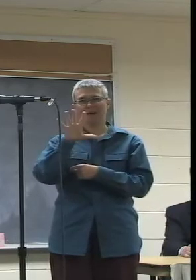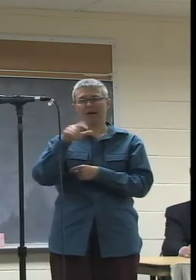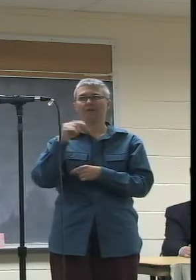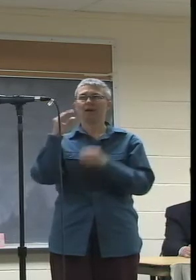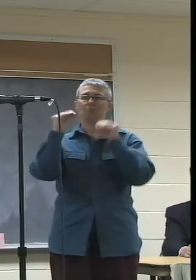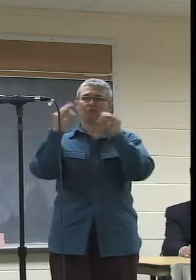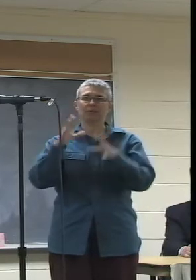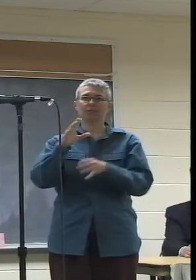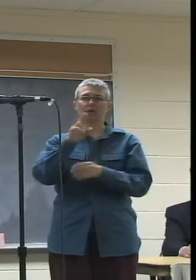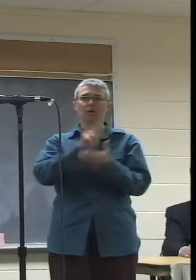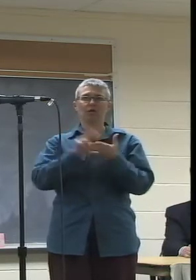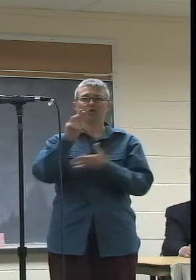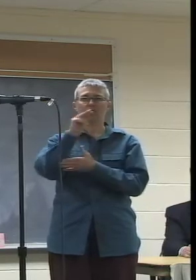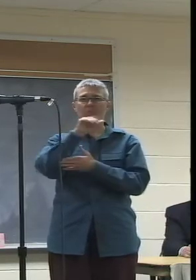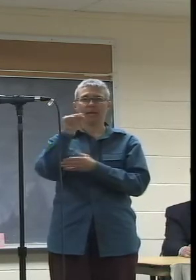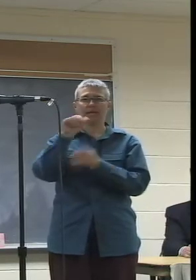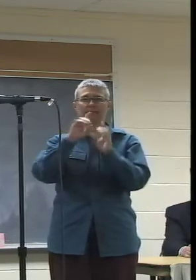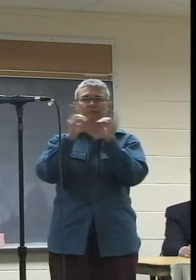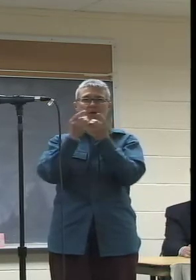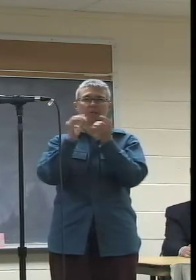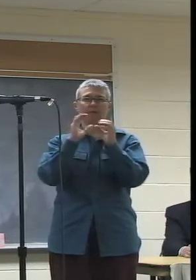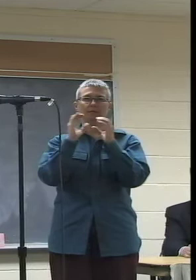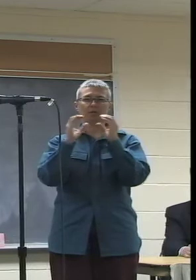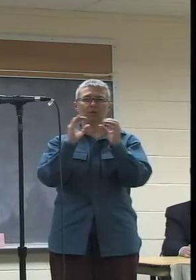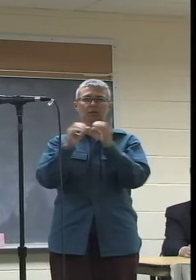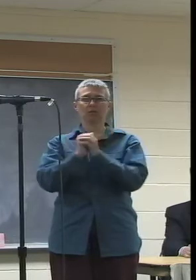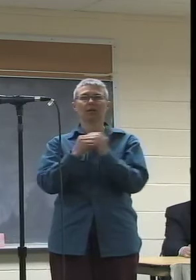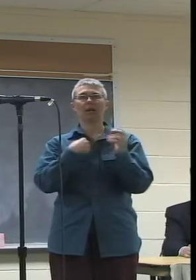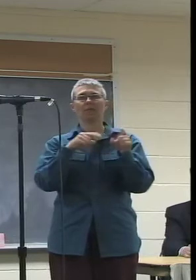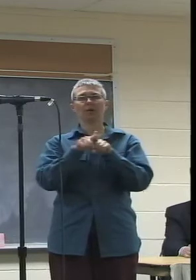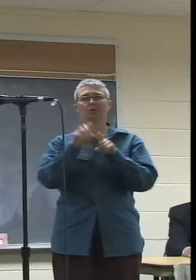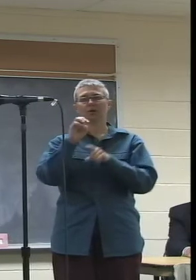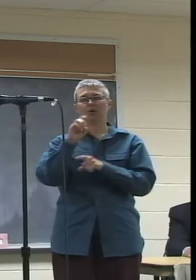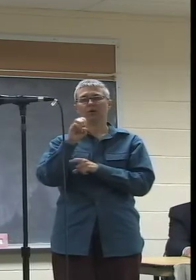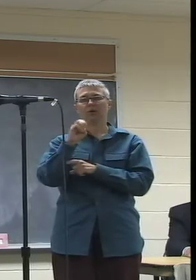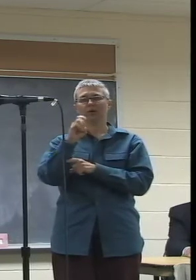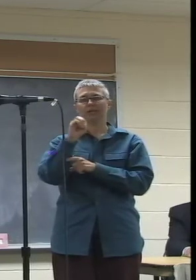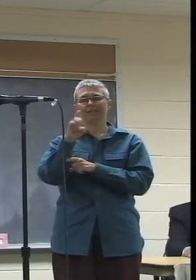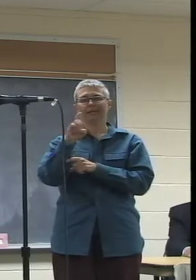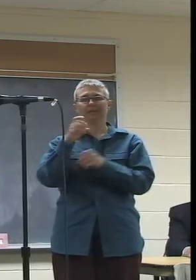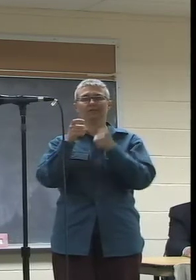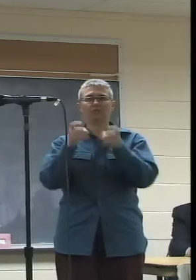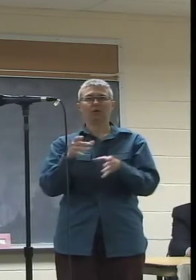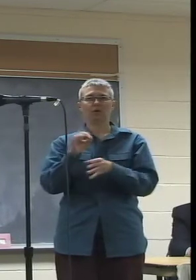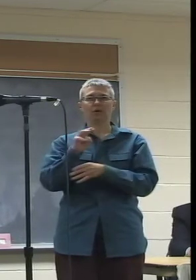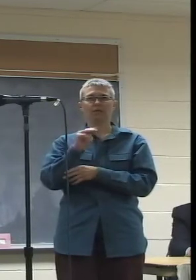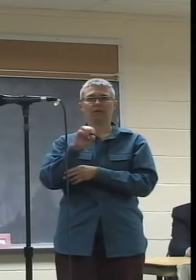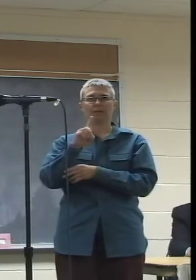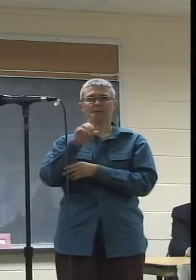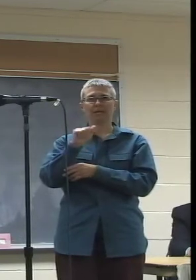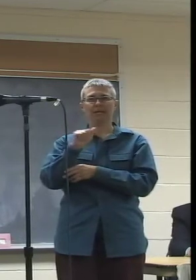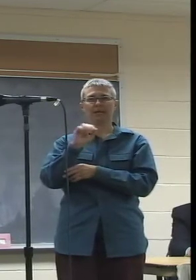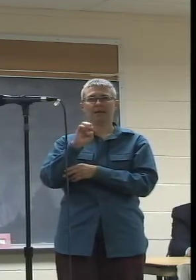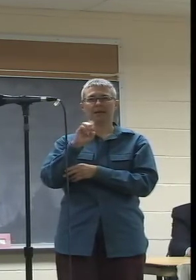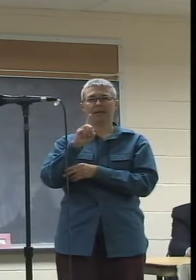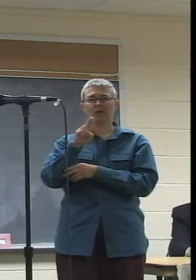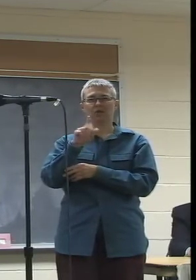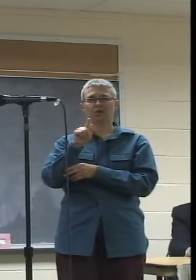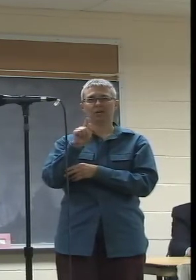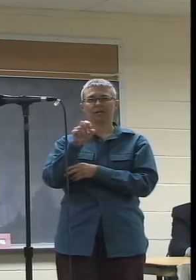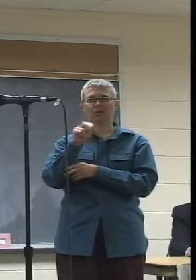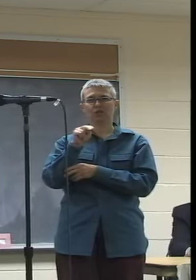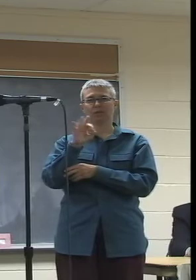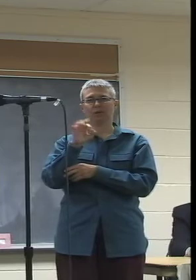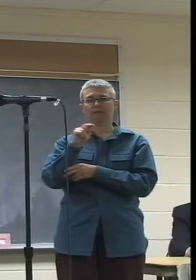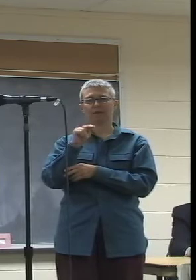Massachusetts, the Department of Communication. And I'm also the executive director of the Media Education Foundation in Northampton. Actually,